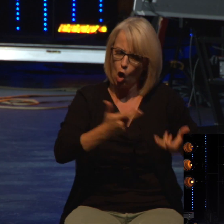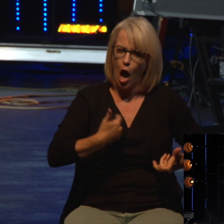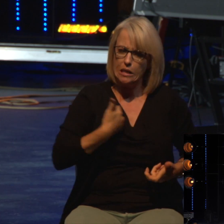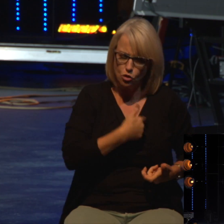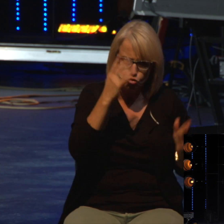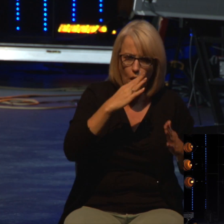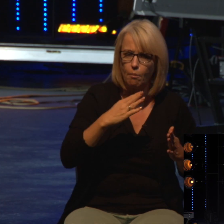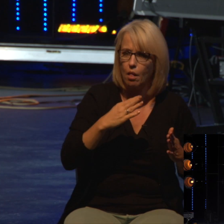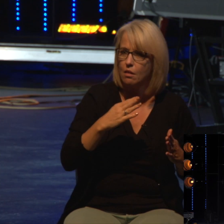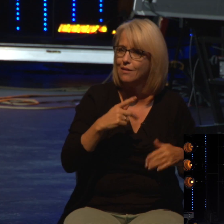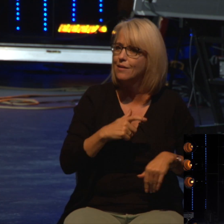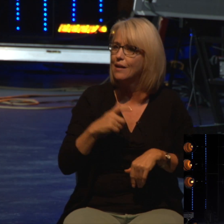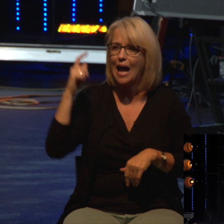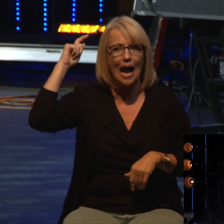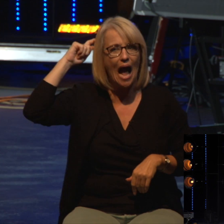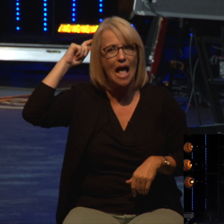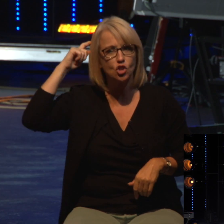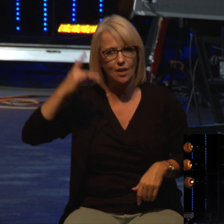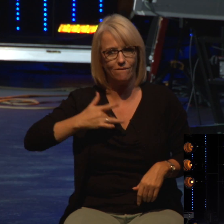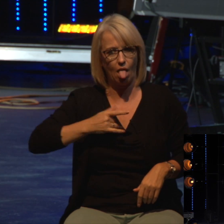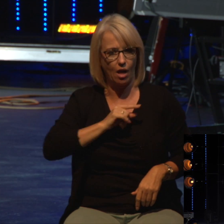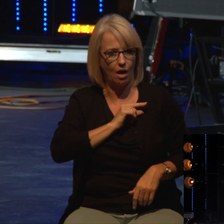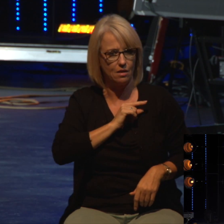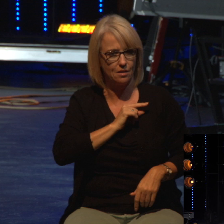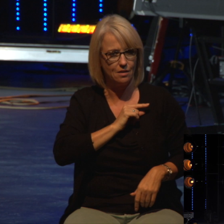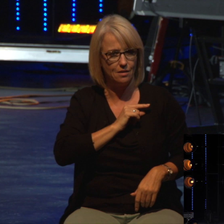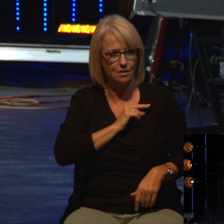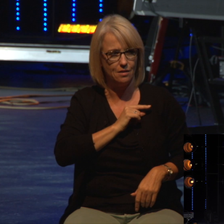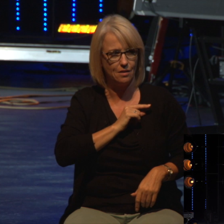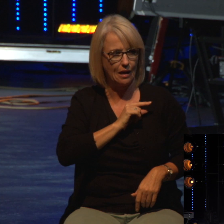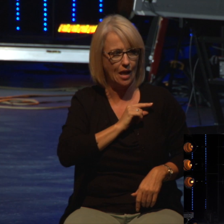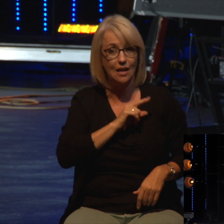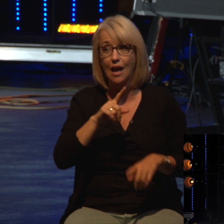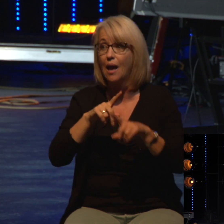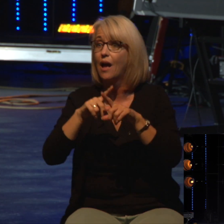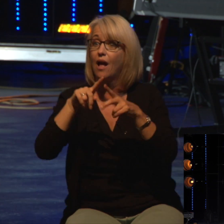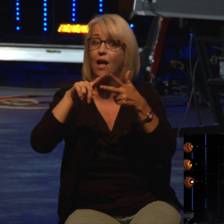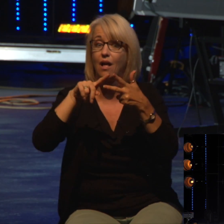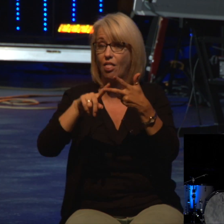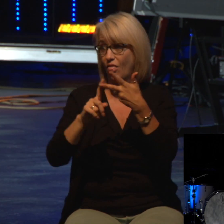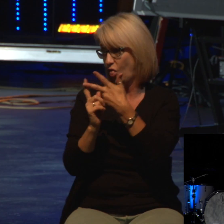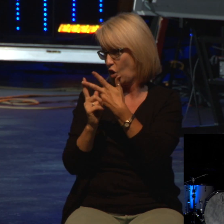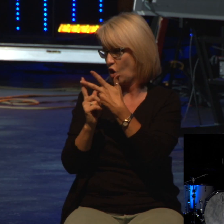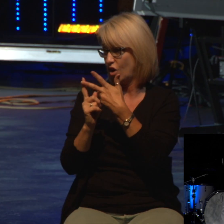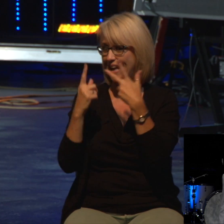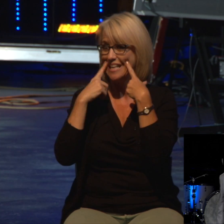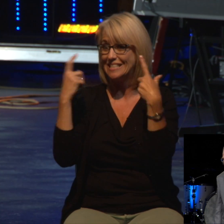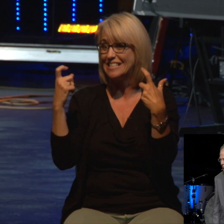always does. But sin will find you out in eternity. We will all